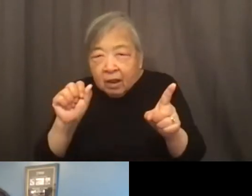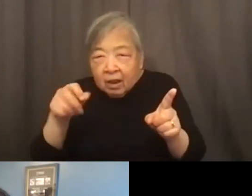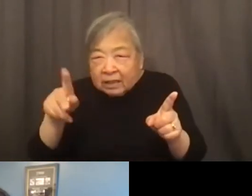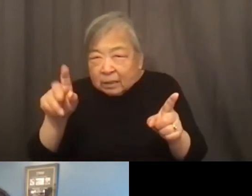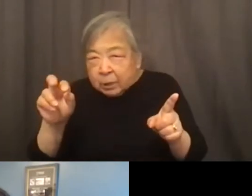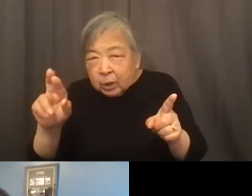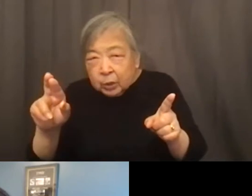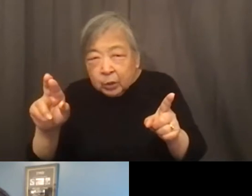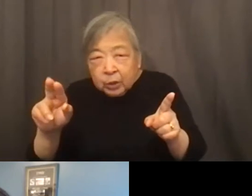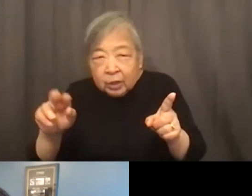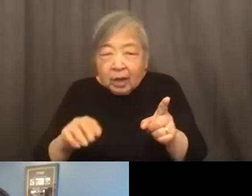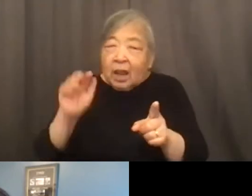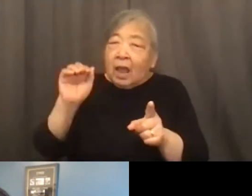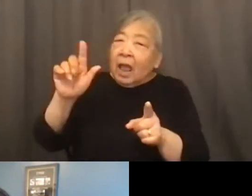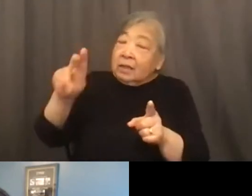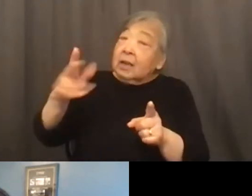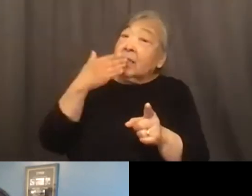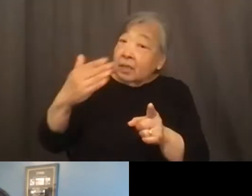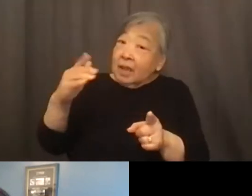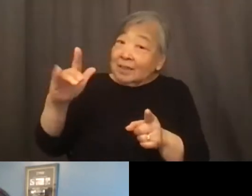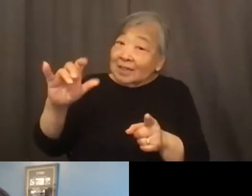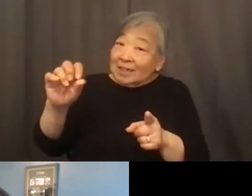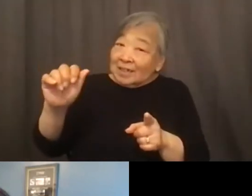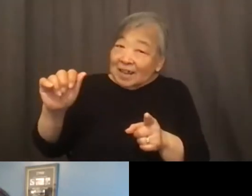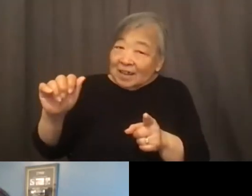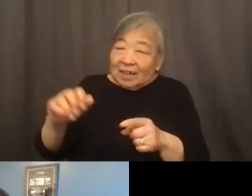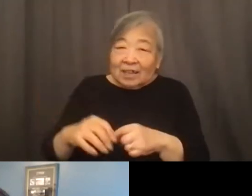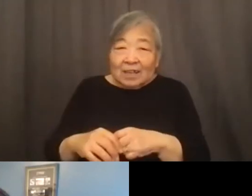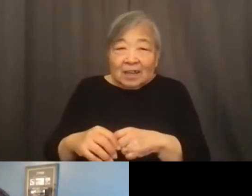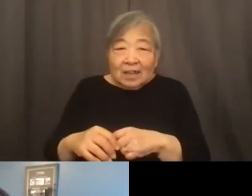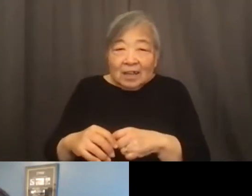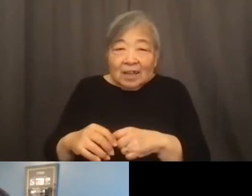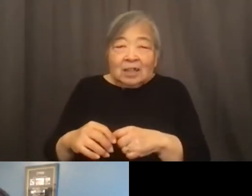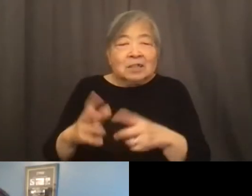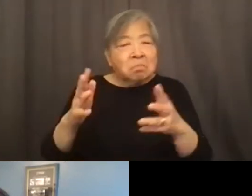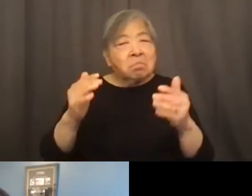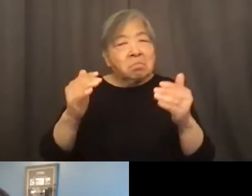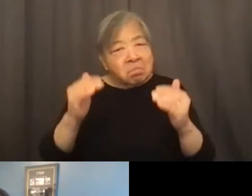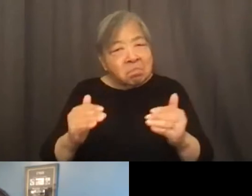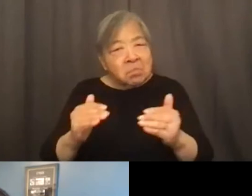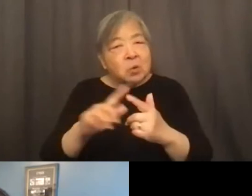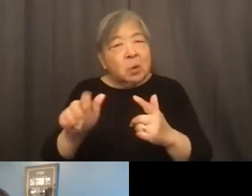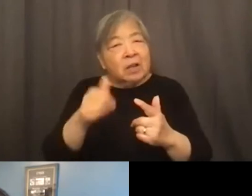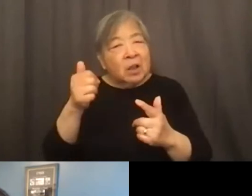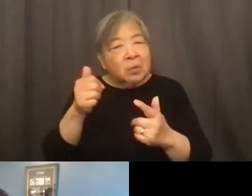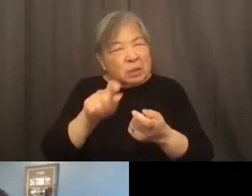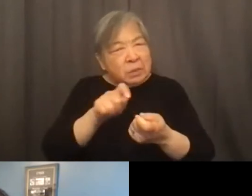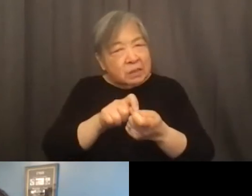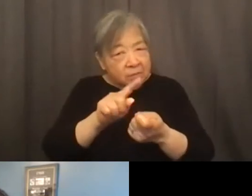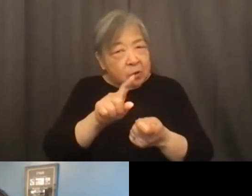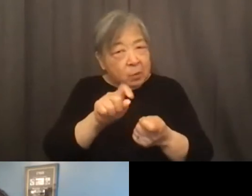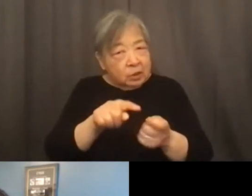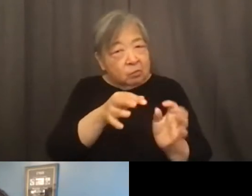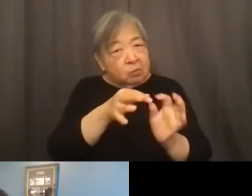thanks Lisa all right great so let's let me move on to another specific kind of question related to